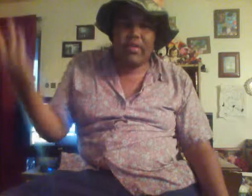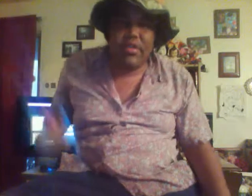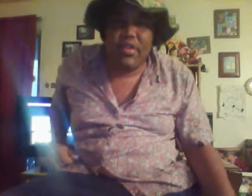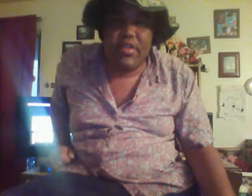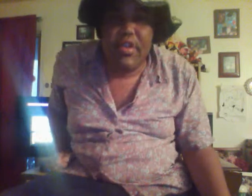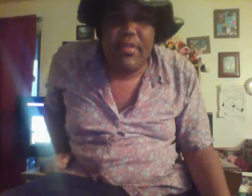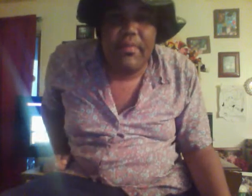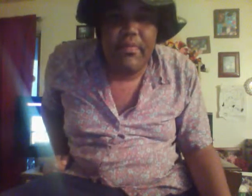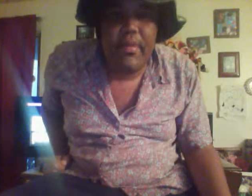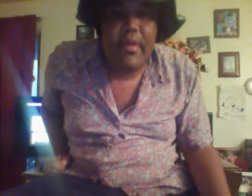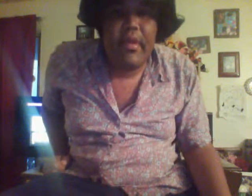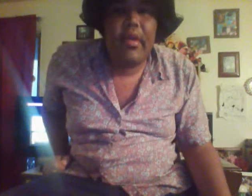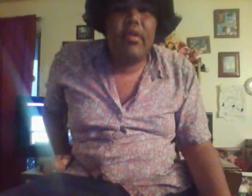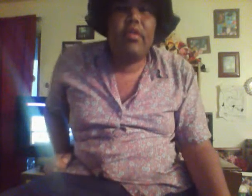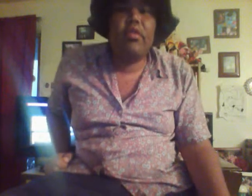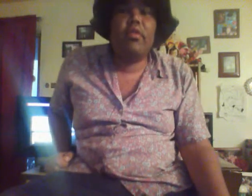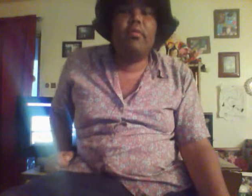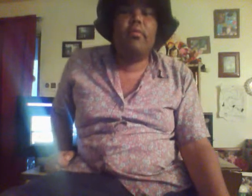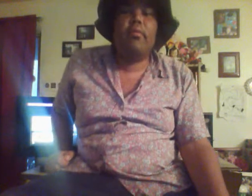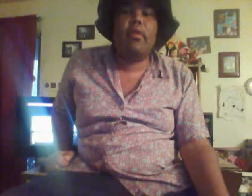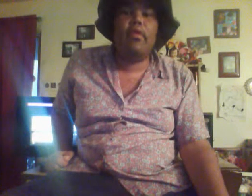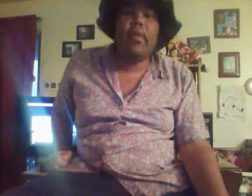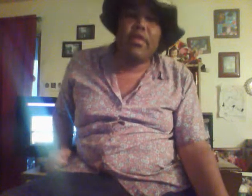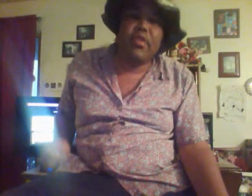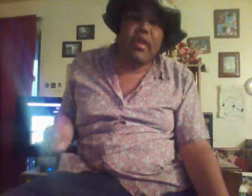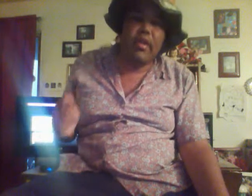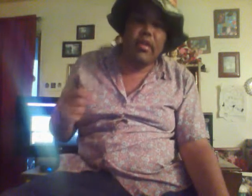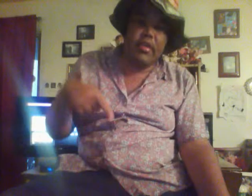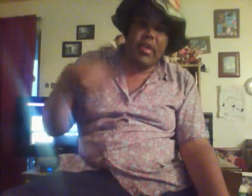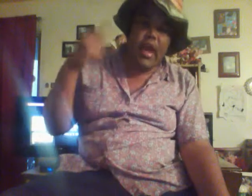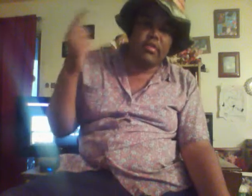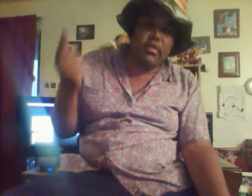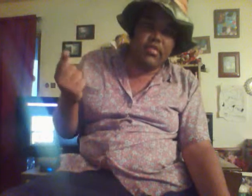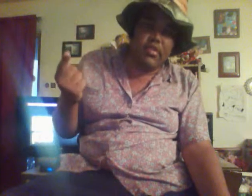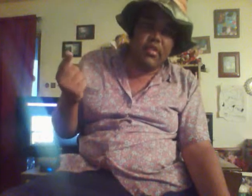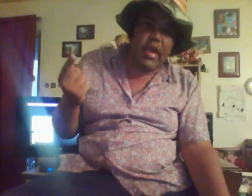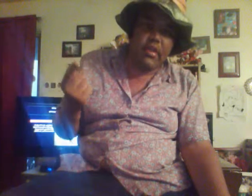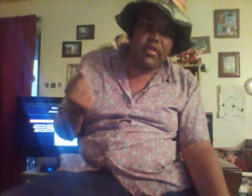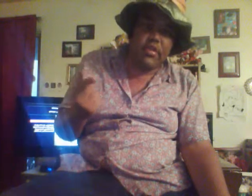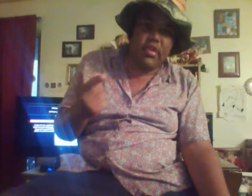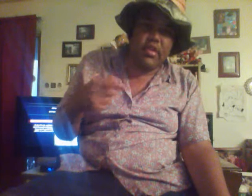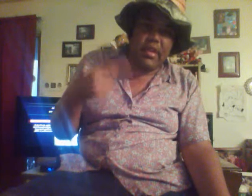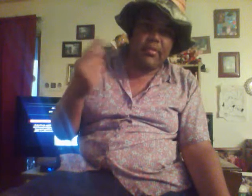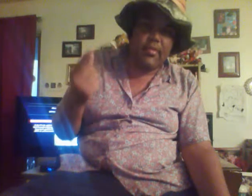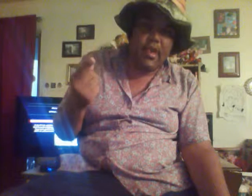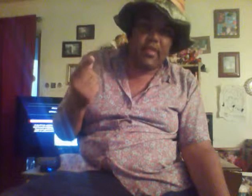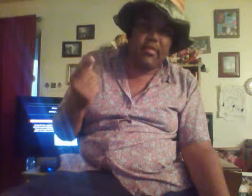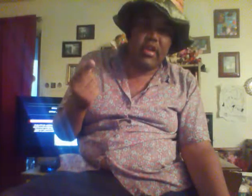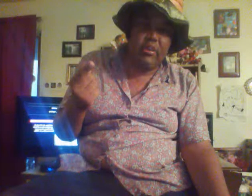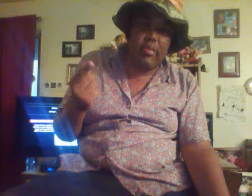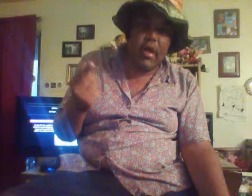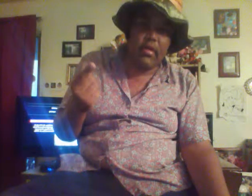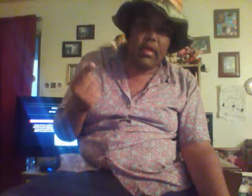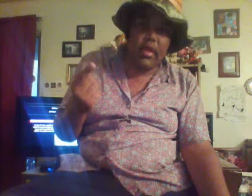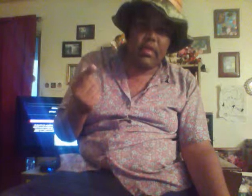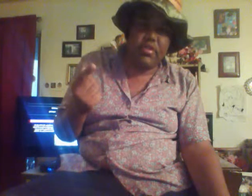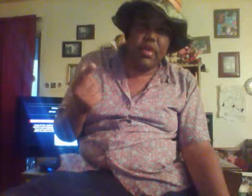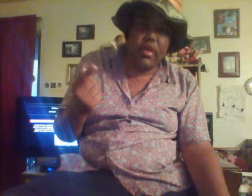like... This isn't... Well, coincidentally, the doctor still has these kids named Gregory and Molly, I think.